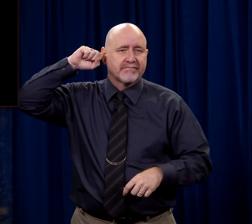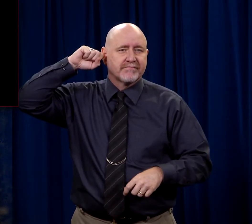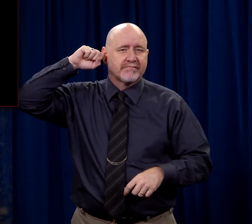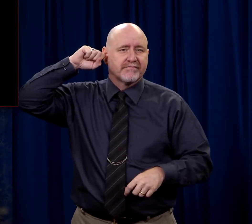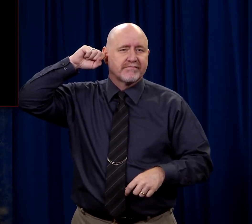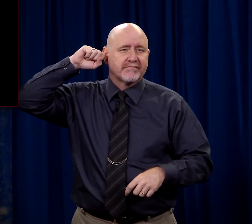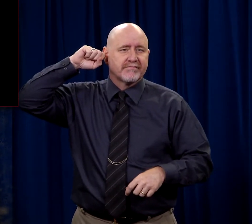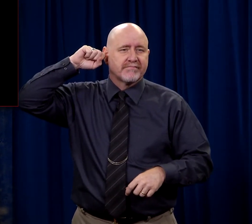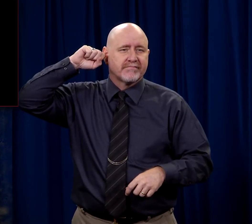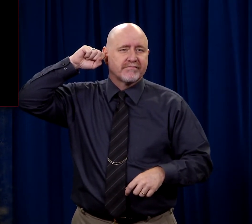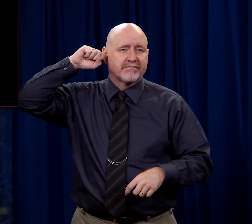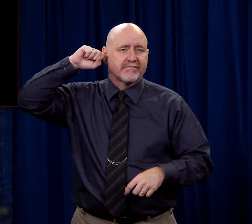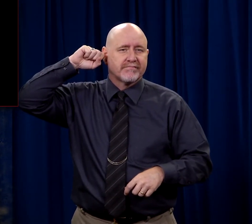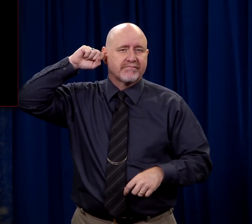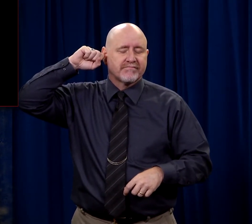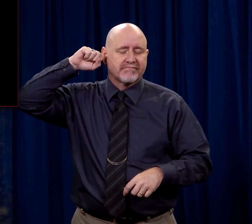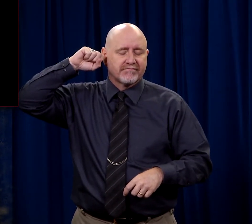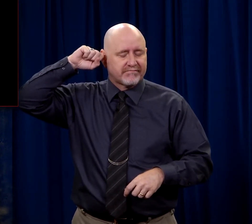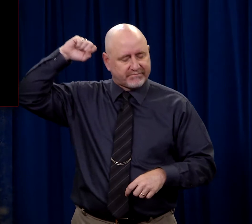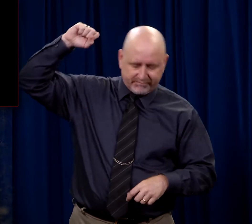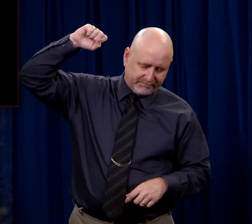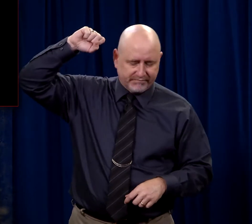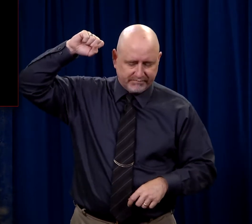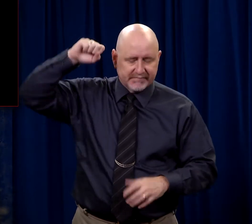and he takes his own life.